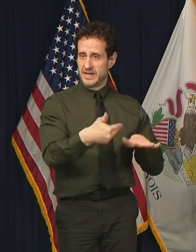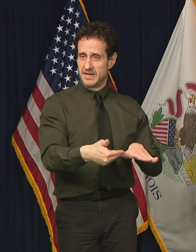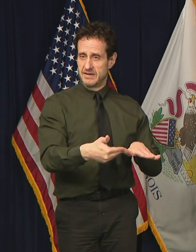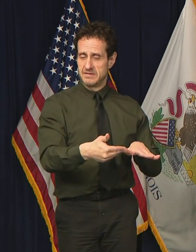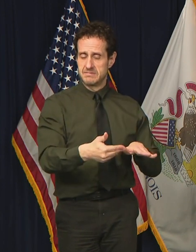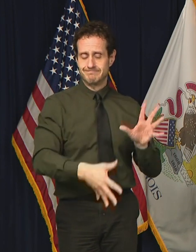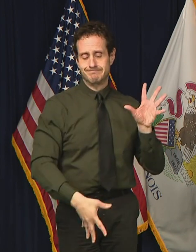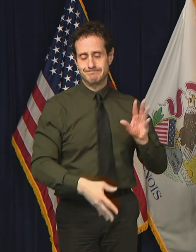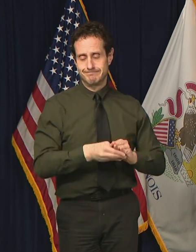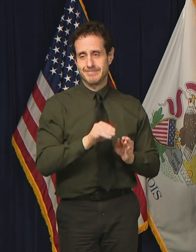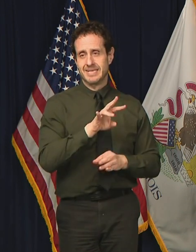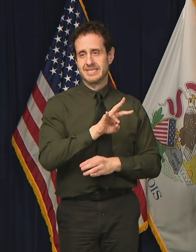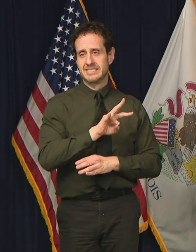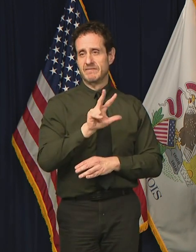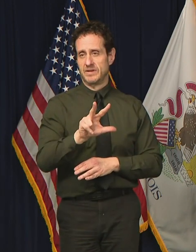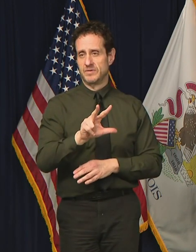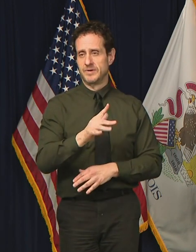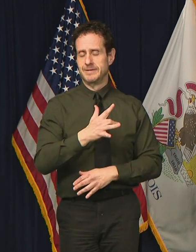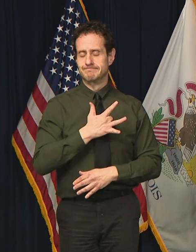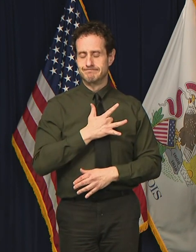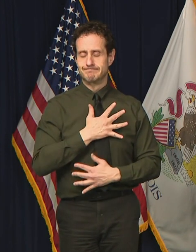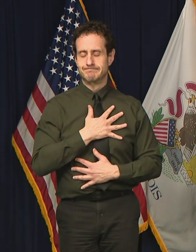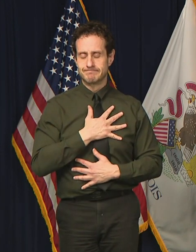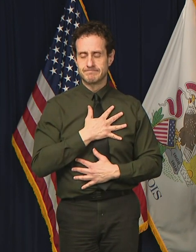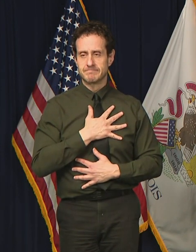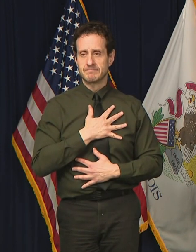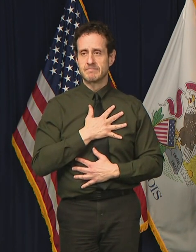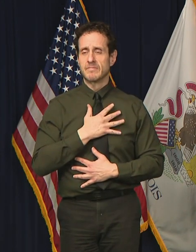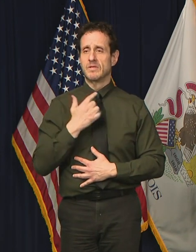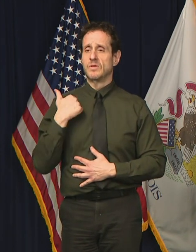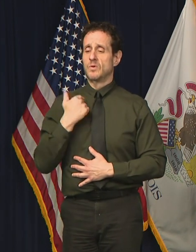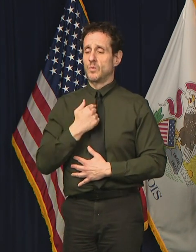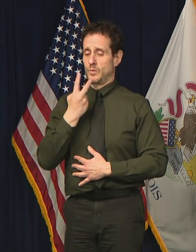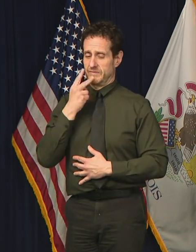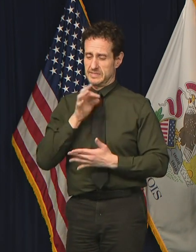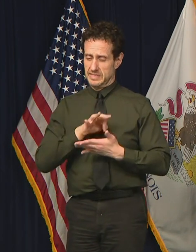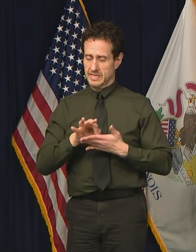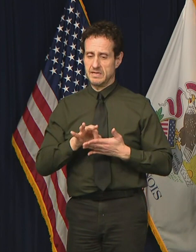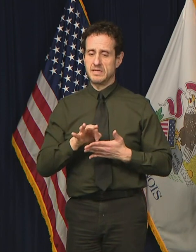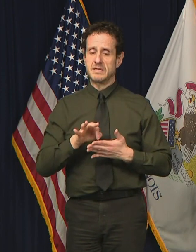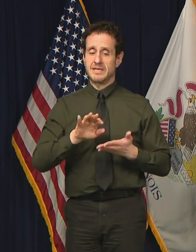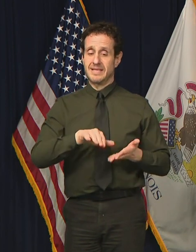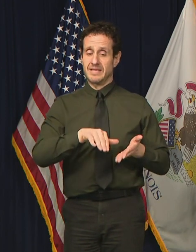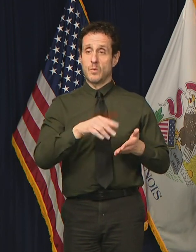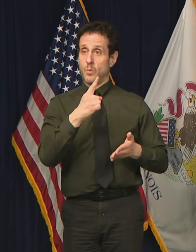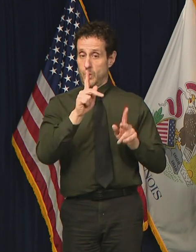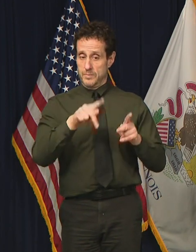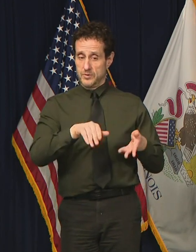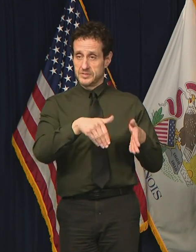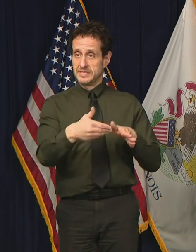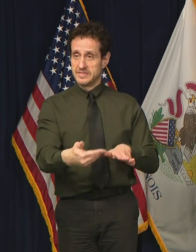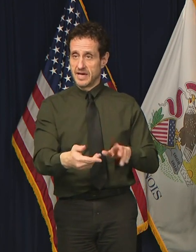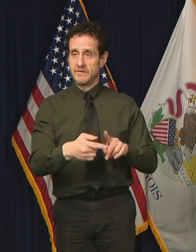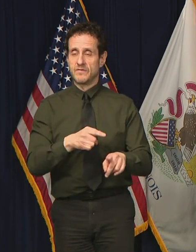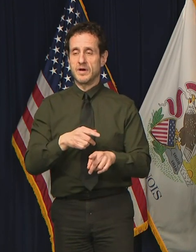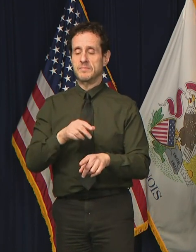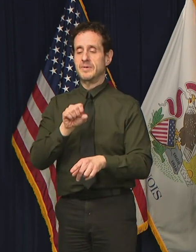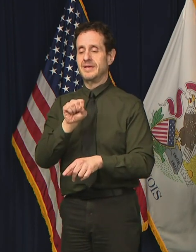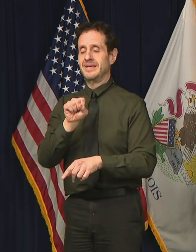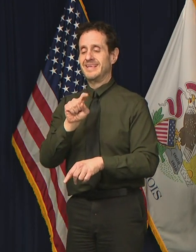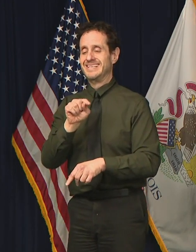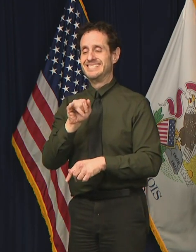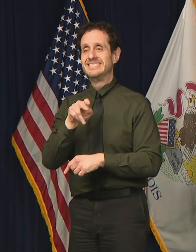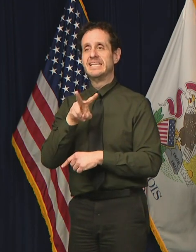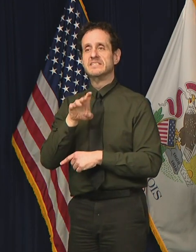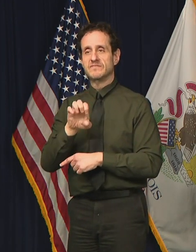total deaths. We've also seen in the count the death of an individual from the Statesville Correctional Center.